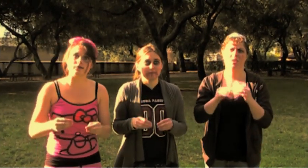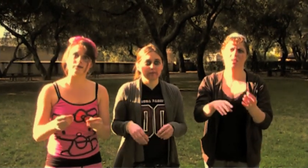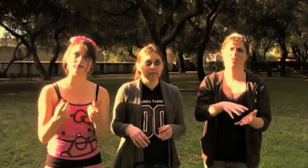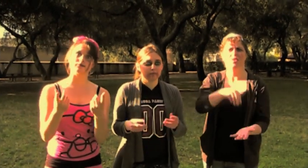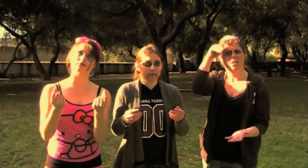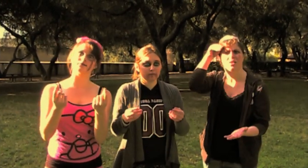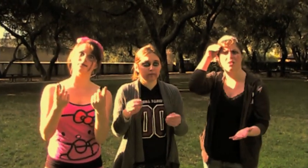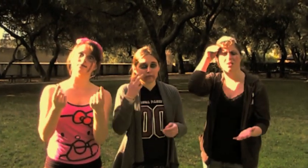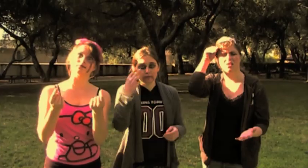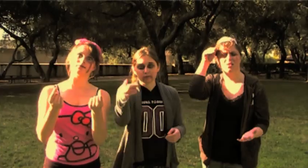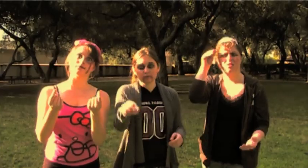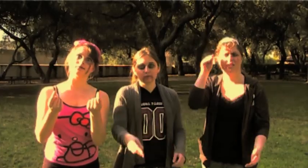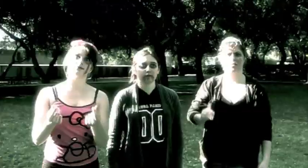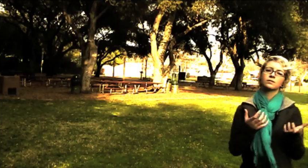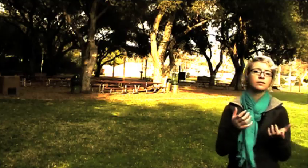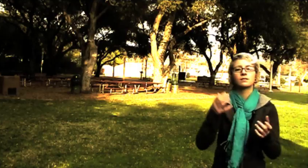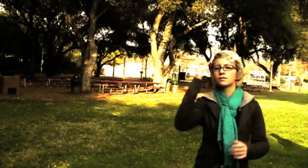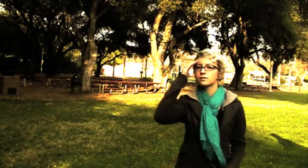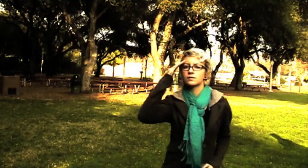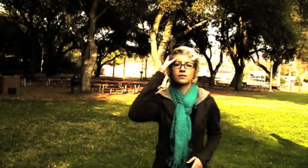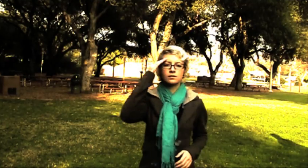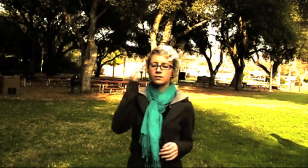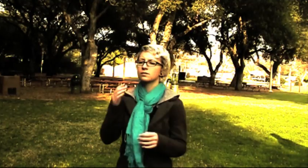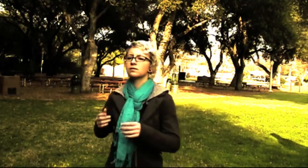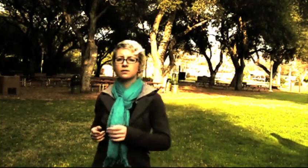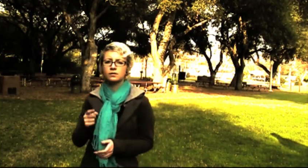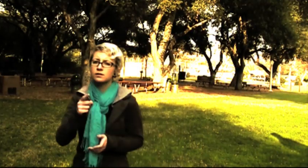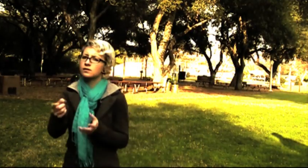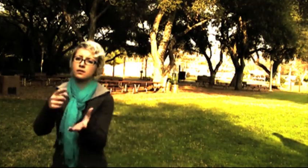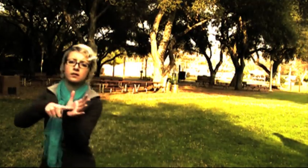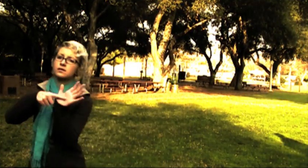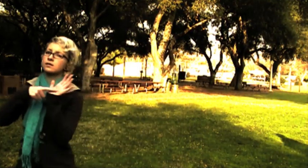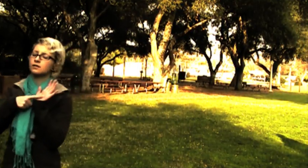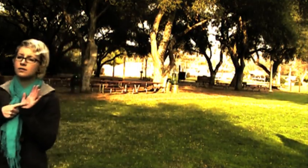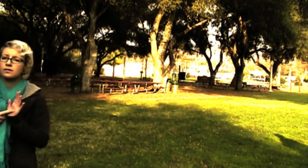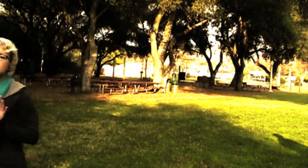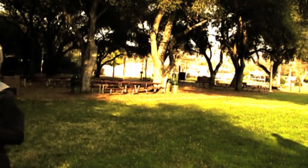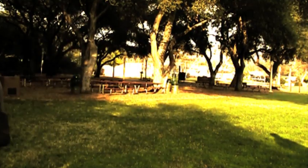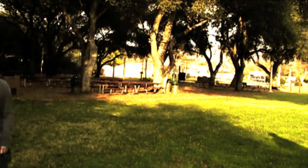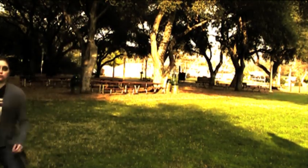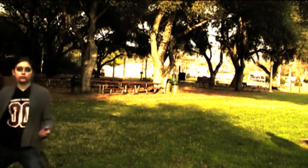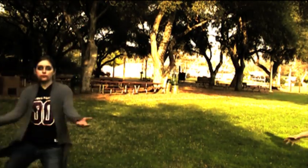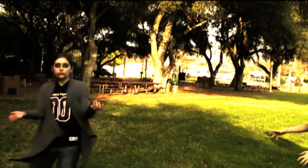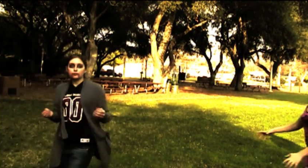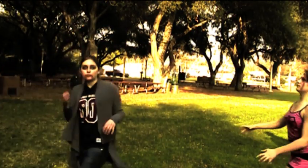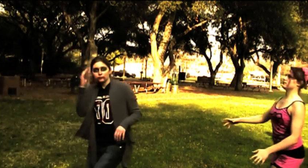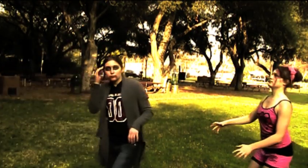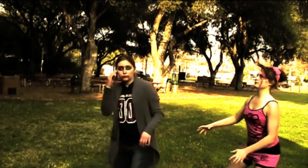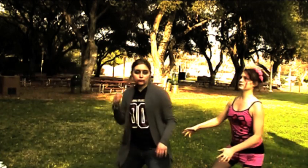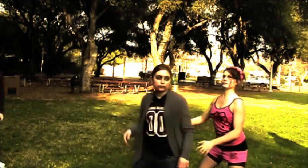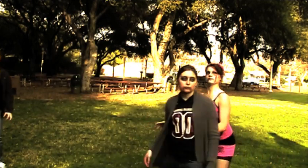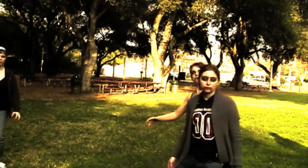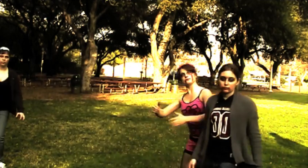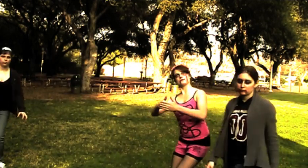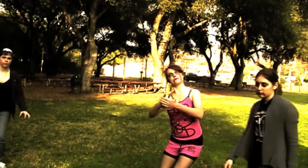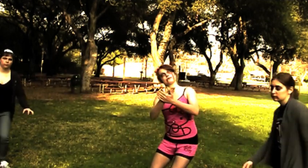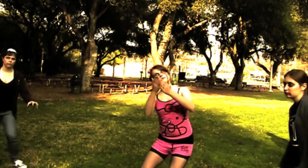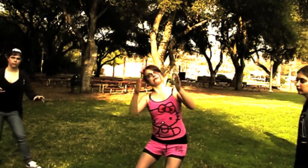out there I wanna know, can you show me? I wanna know about the strangers